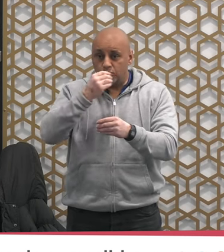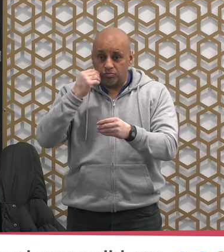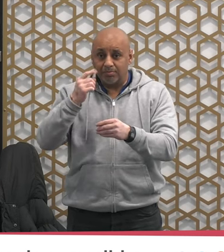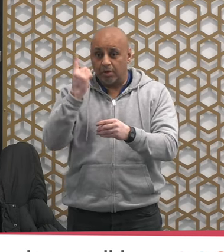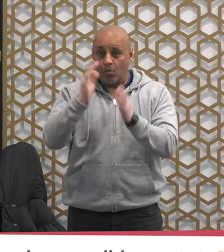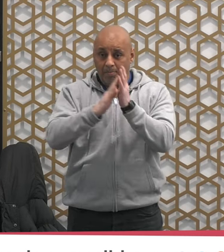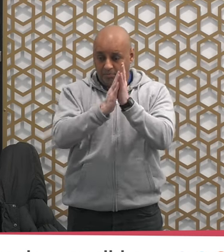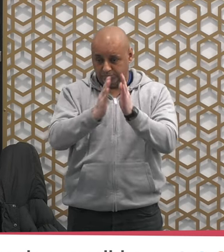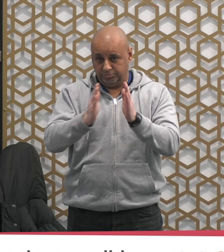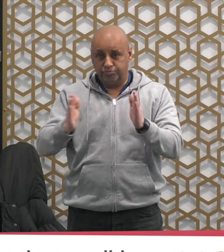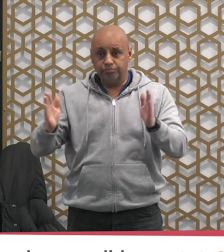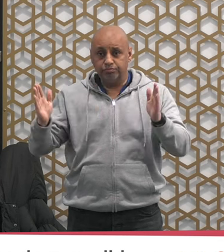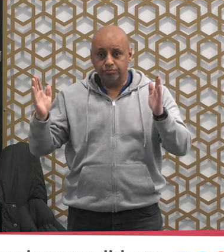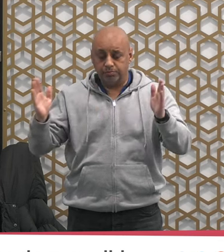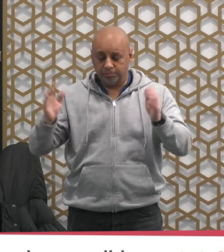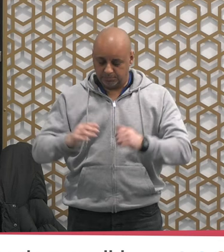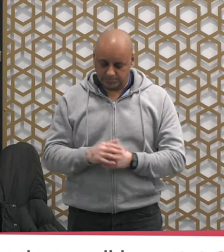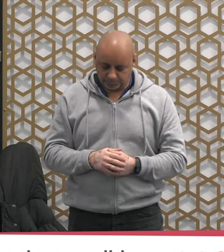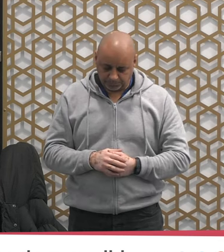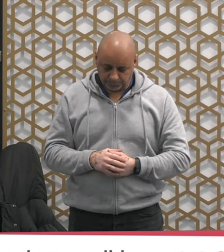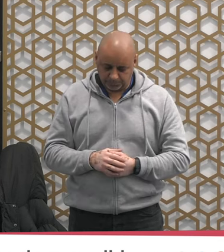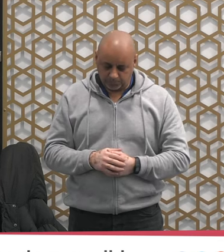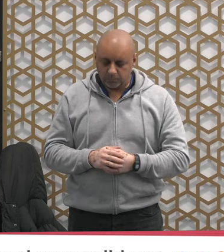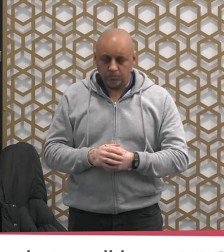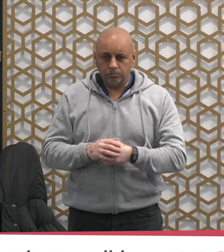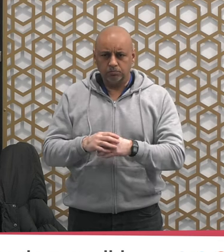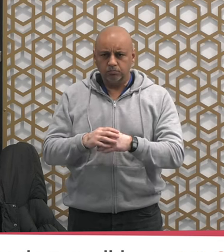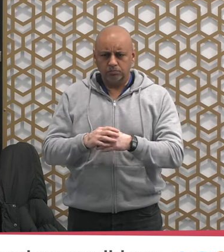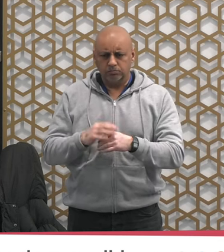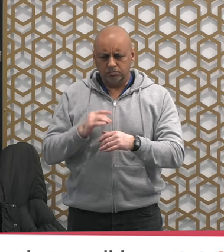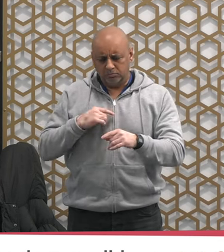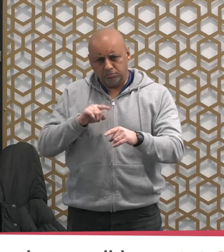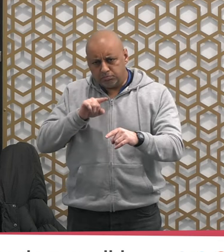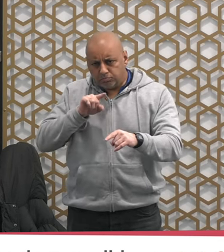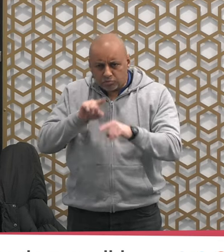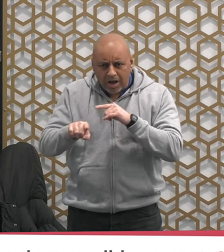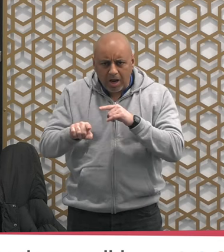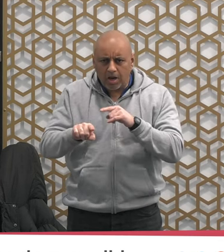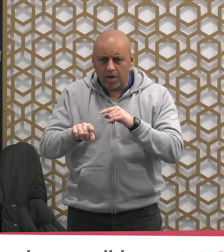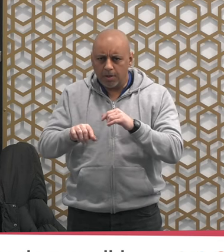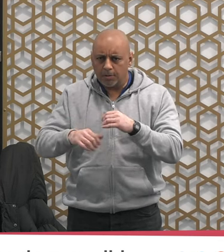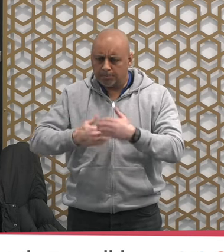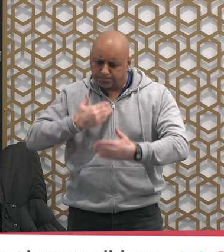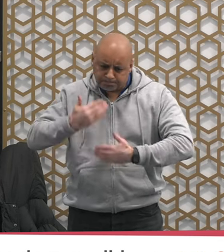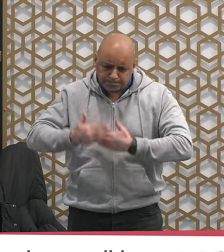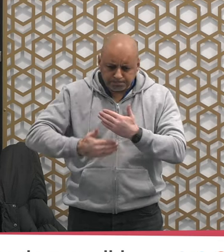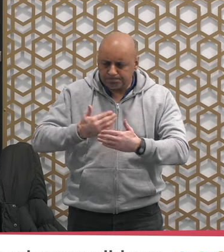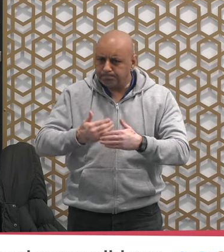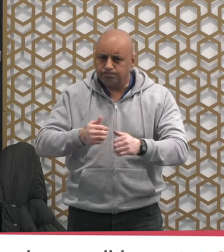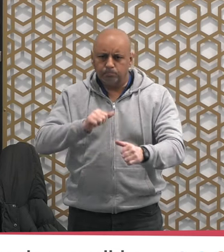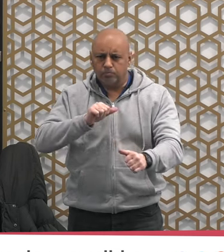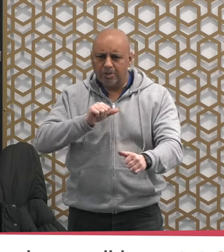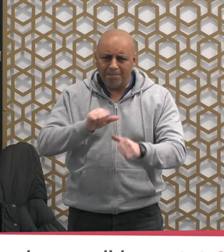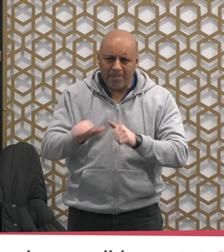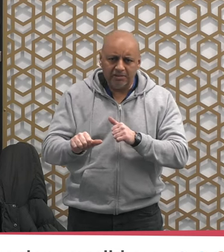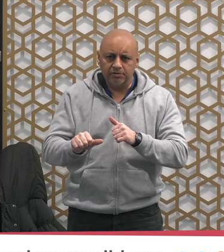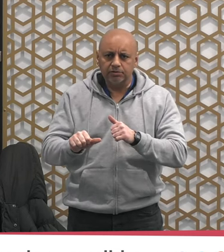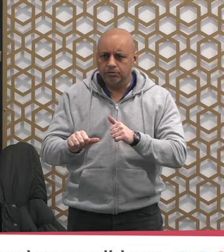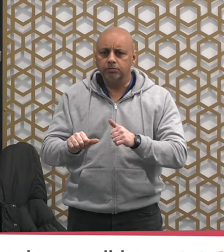our best to make the most of this blessed month the month of Ramadan but now it is